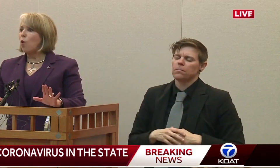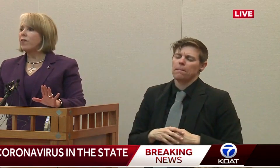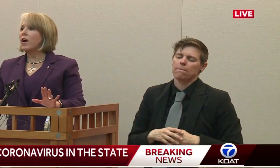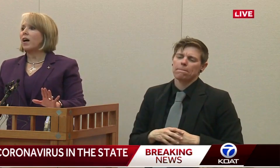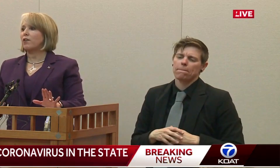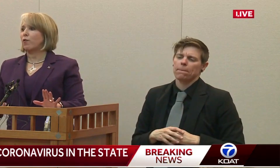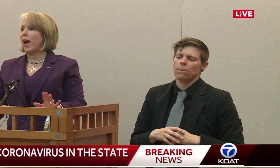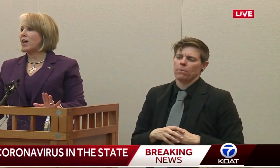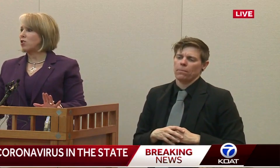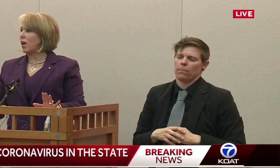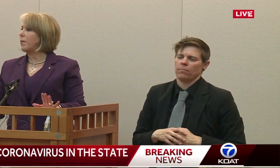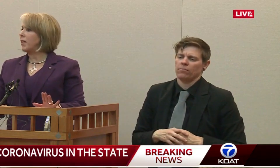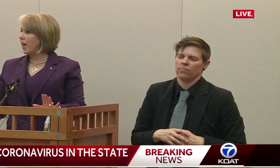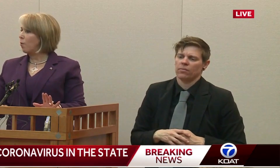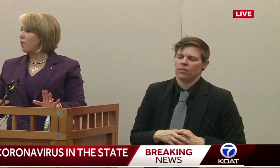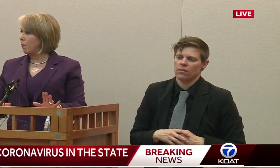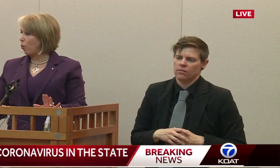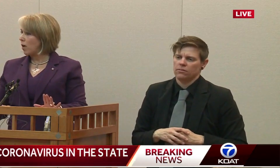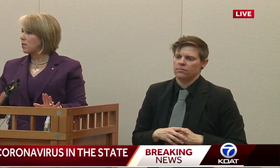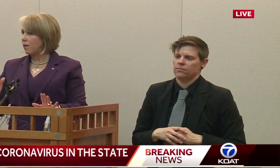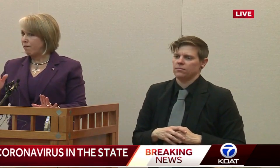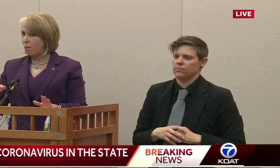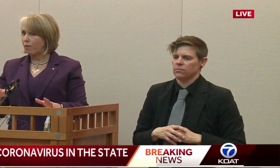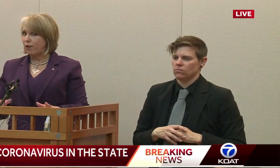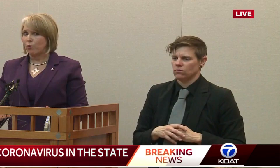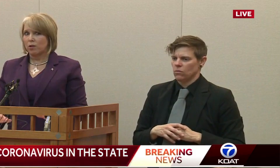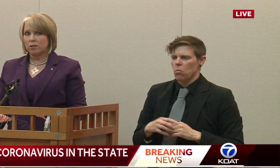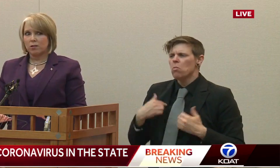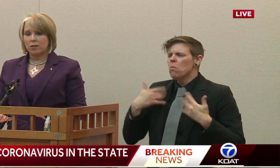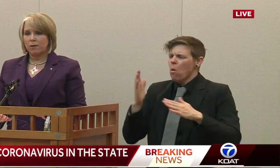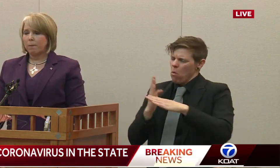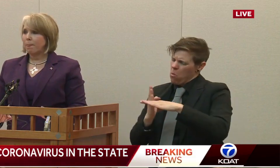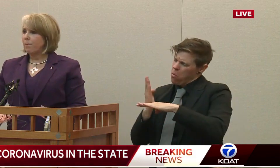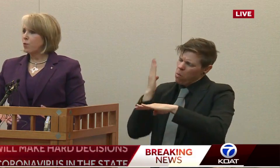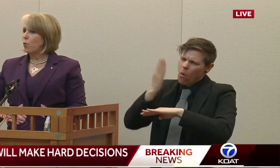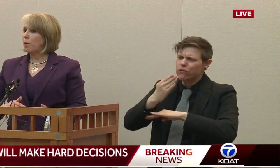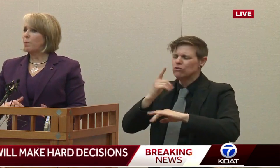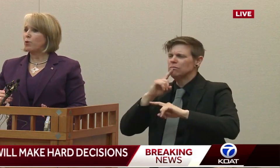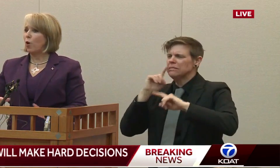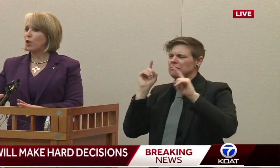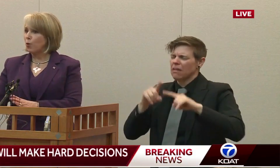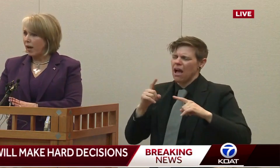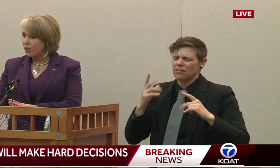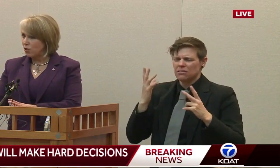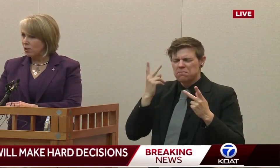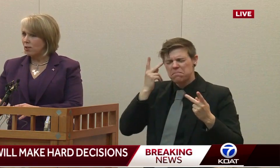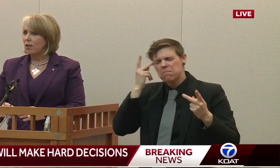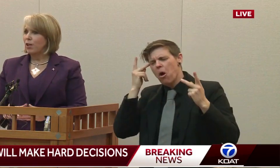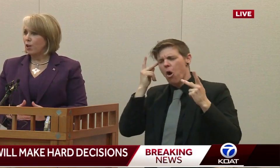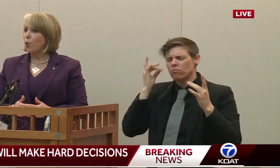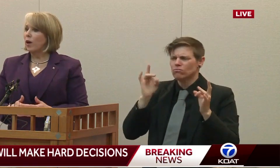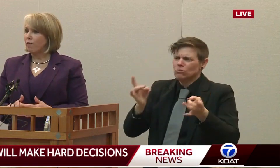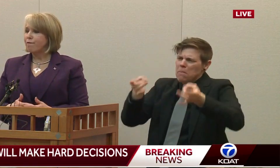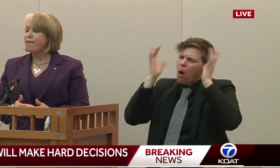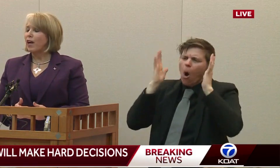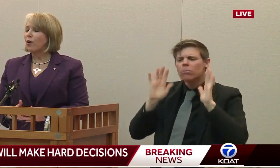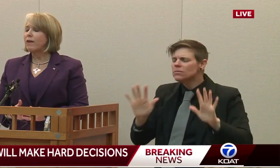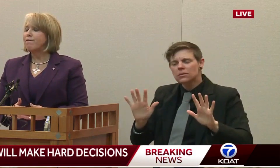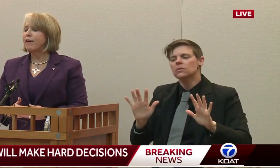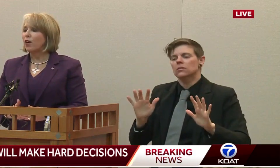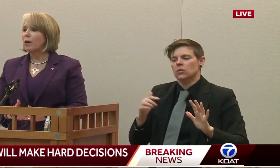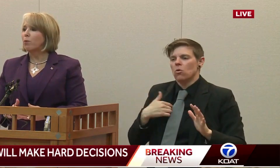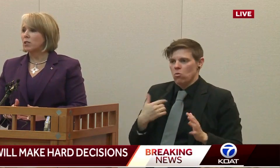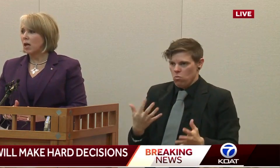We don't want the kind of reaction. I'm going to need help from the press and from our viewers. When people know a location, you know, we are